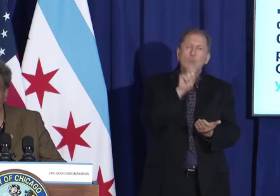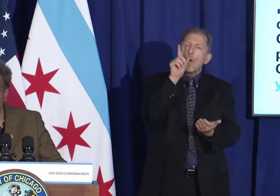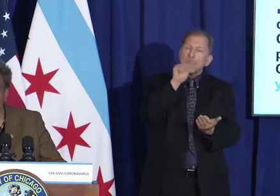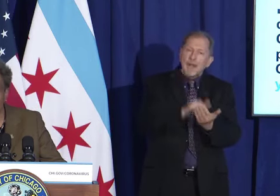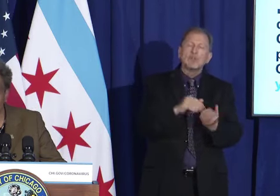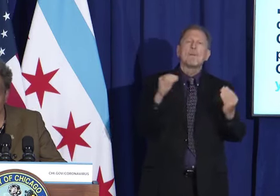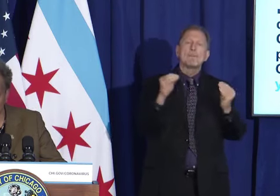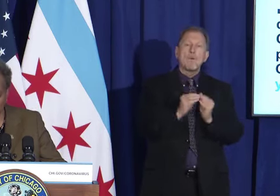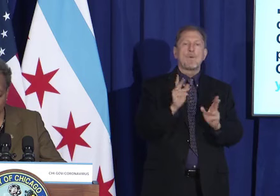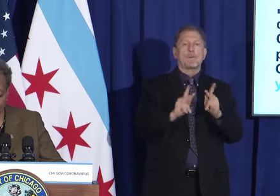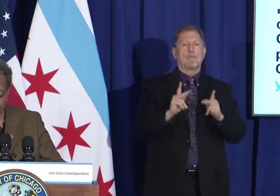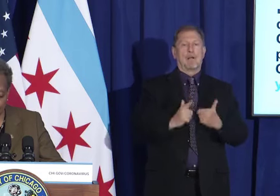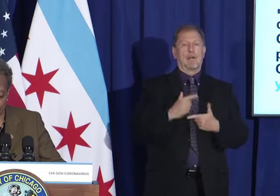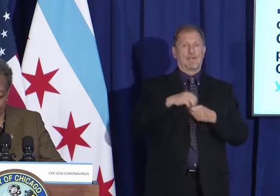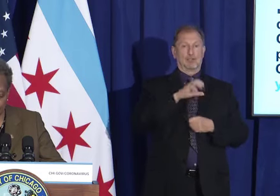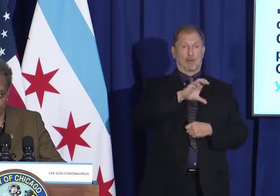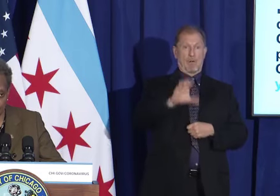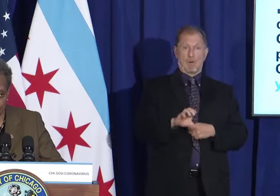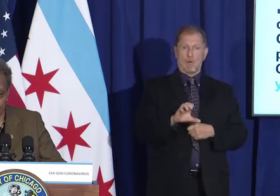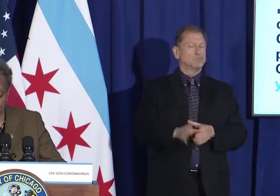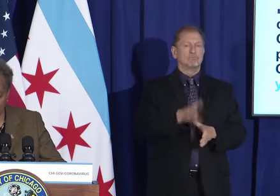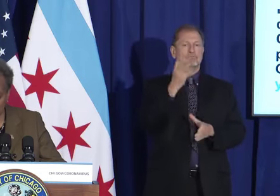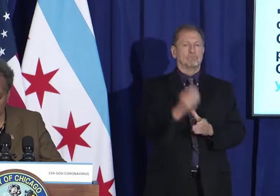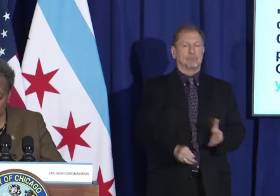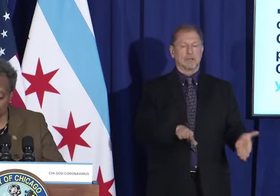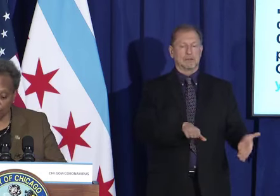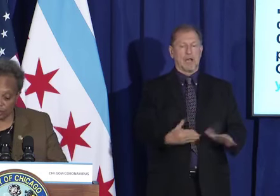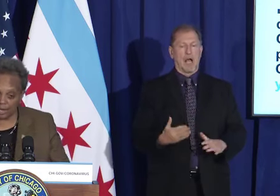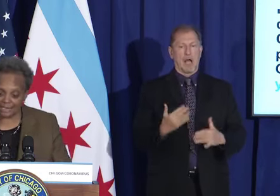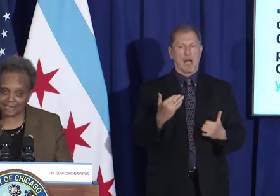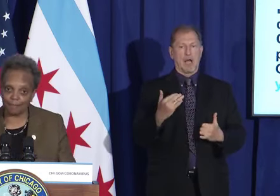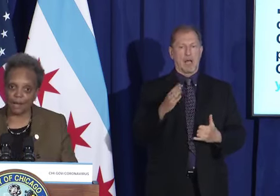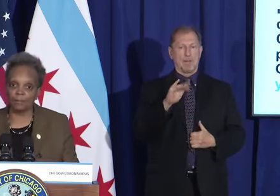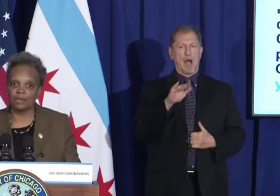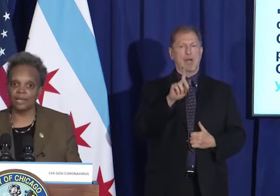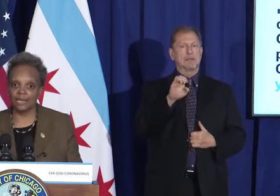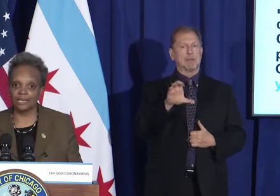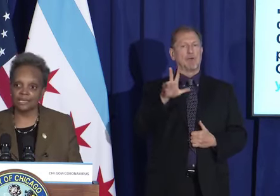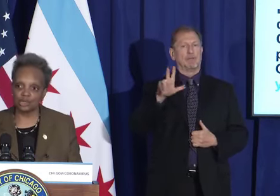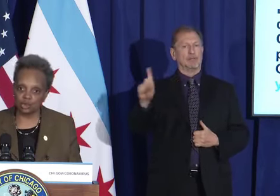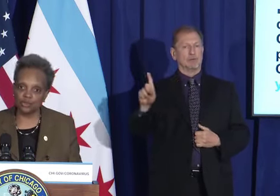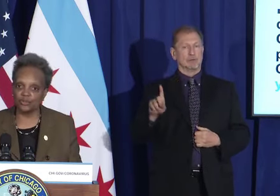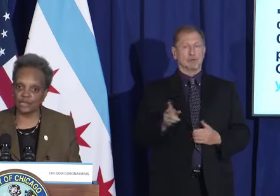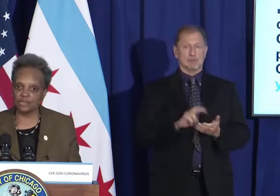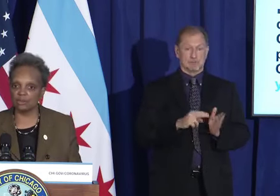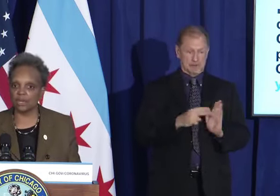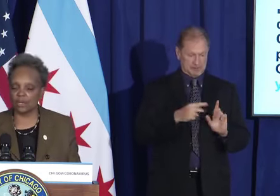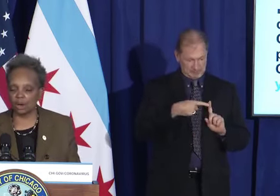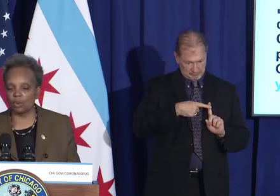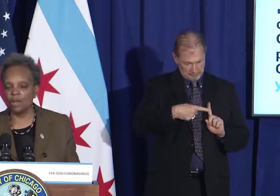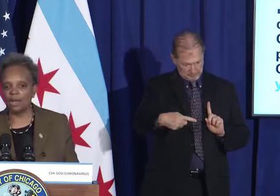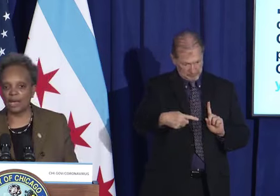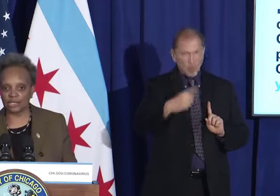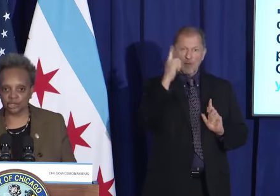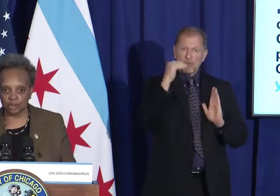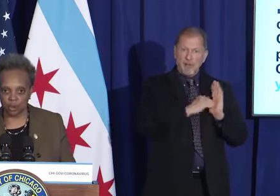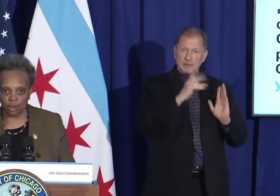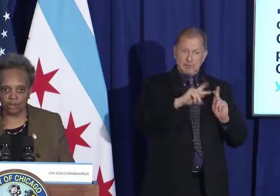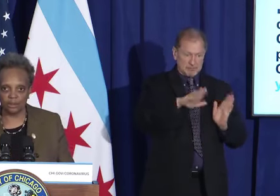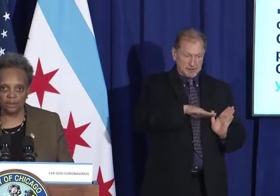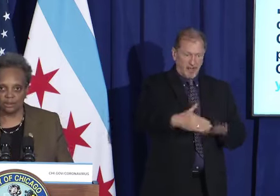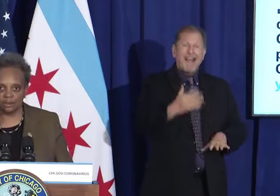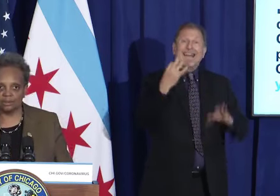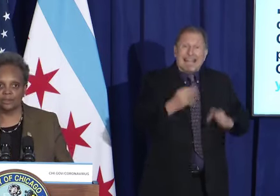by the end of the year. And let me say that again, if we do not step up and do the things that we know actually